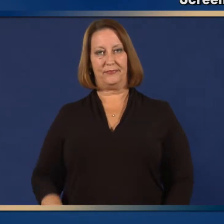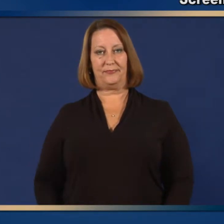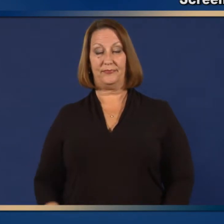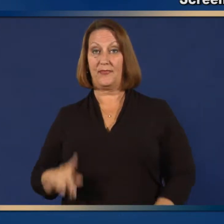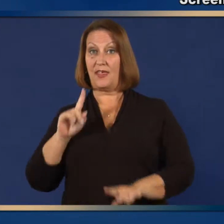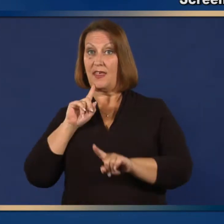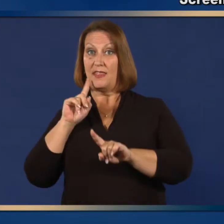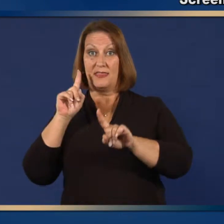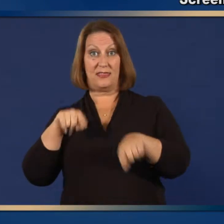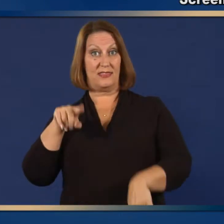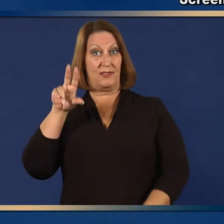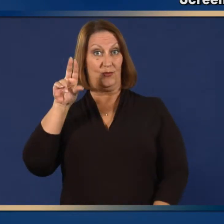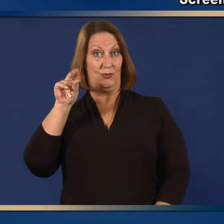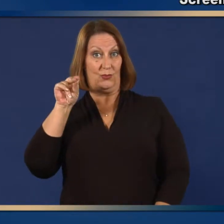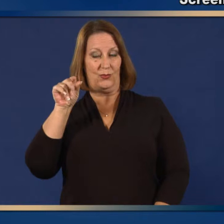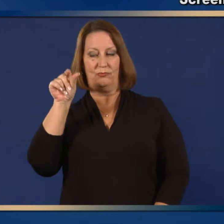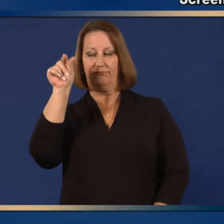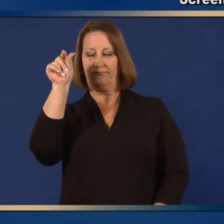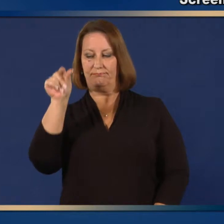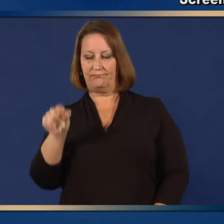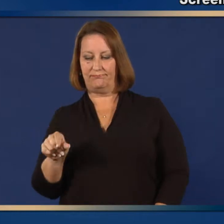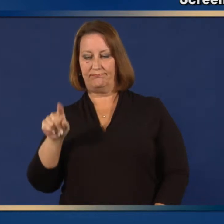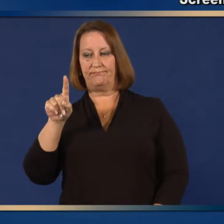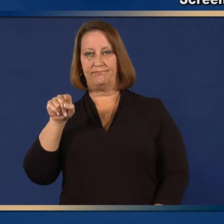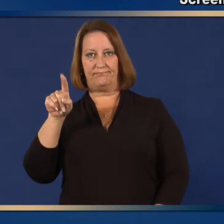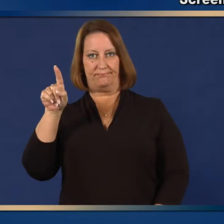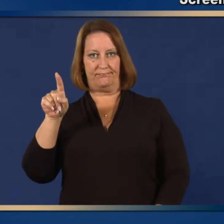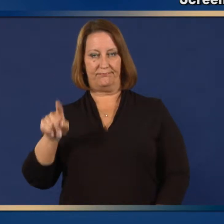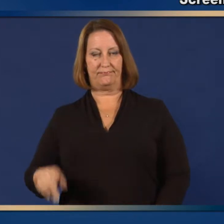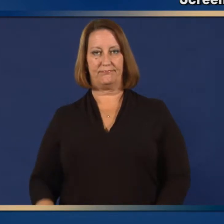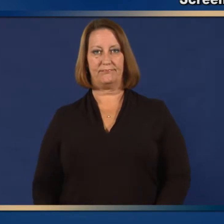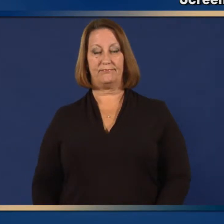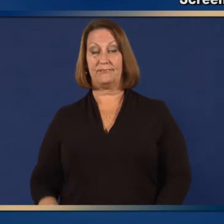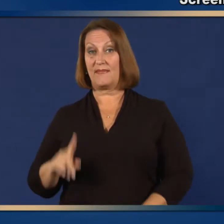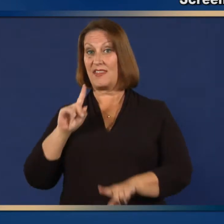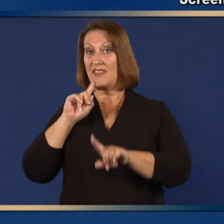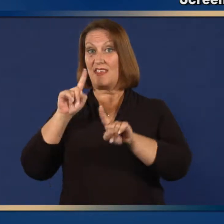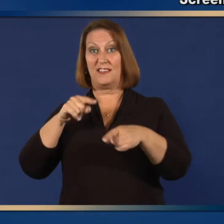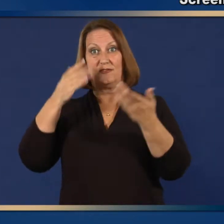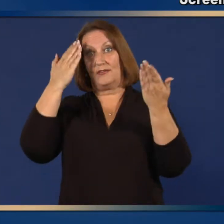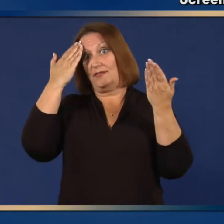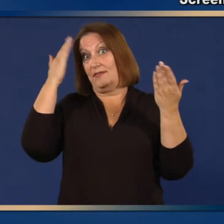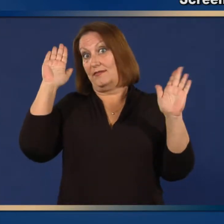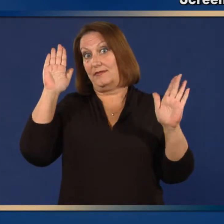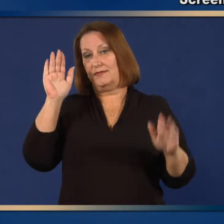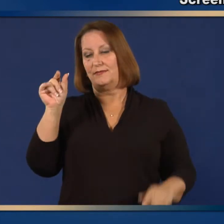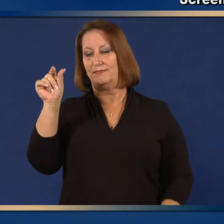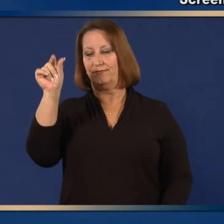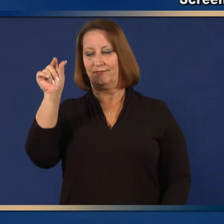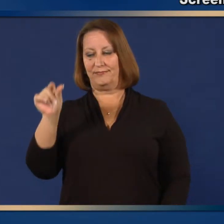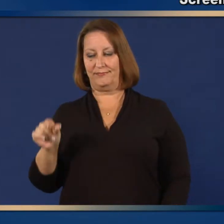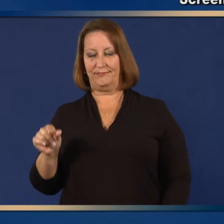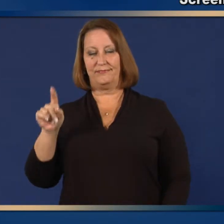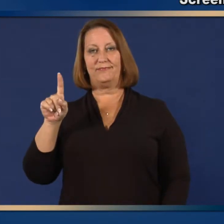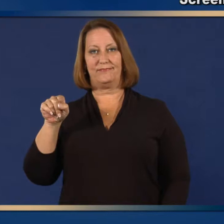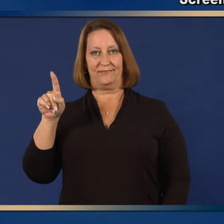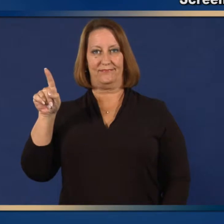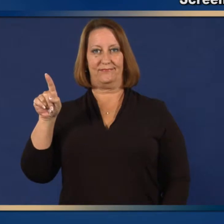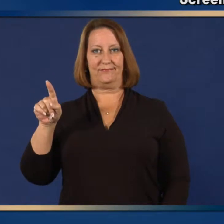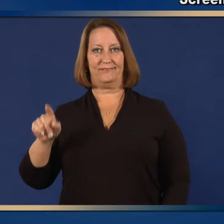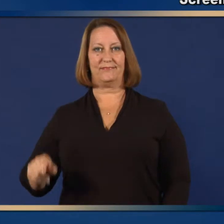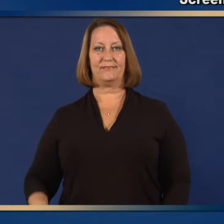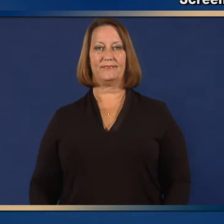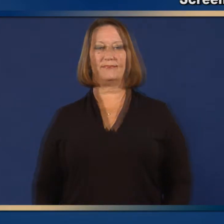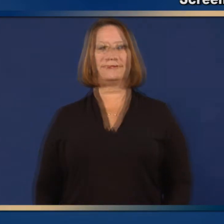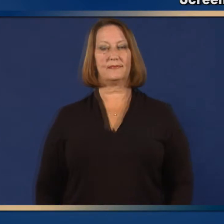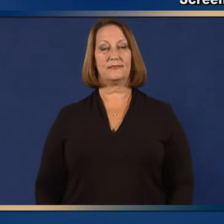this column. For no, mark in this column. And for I don't know, mark in